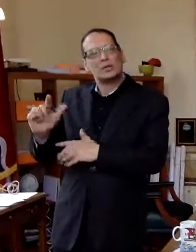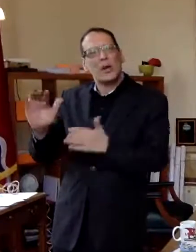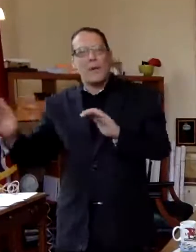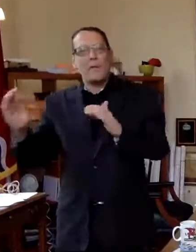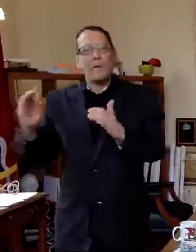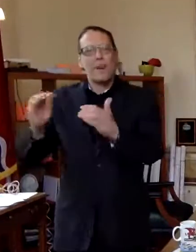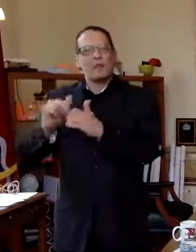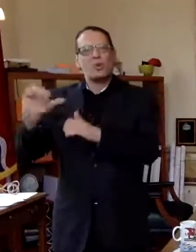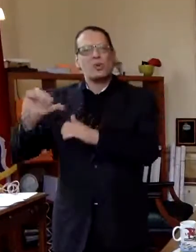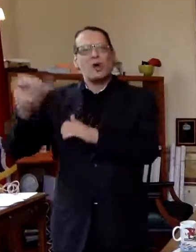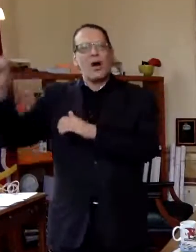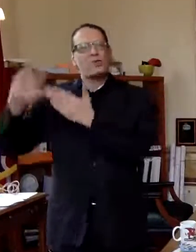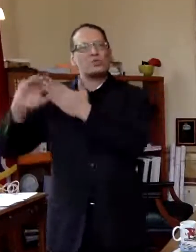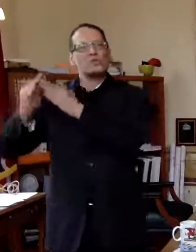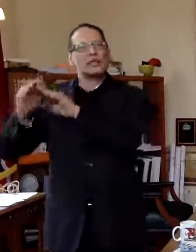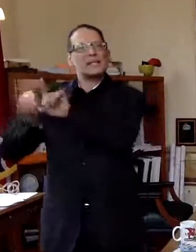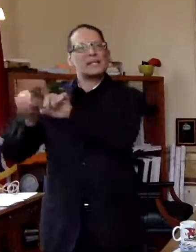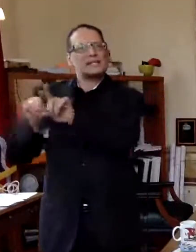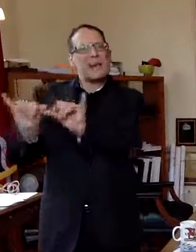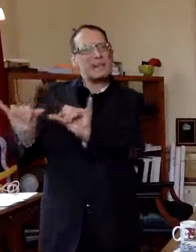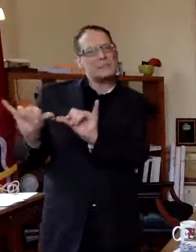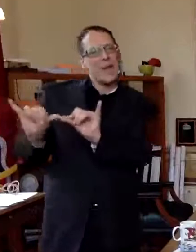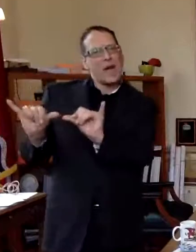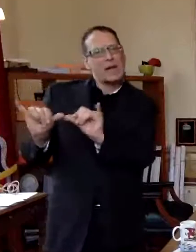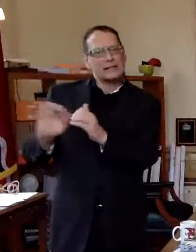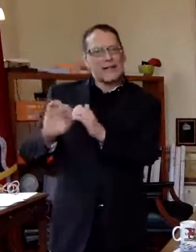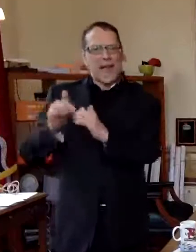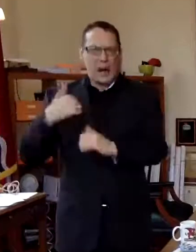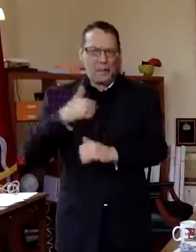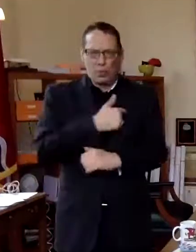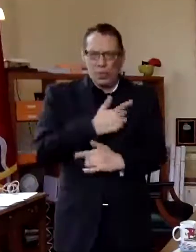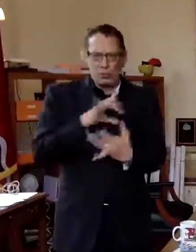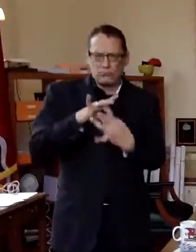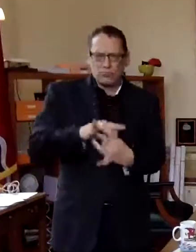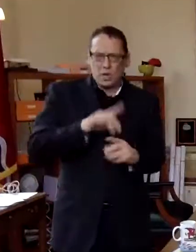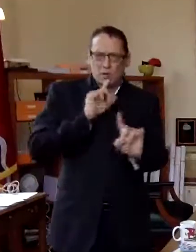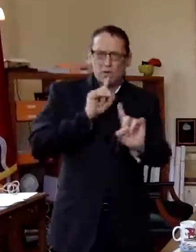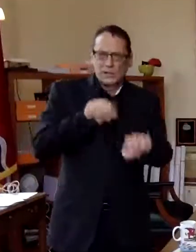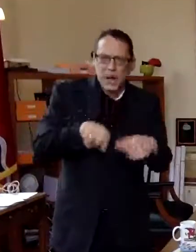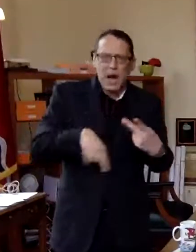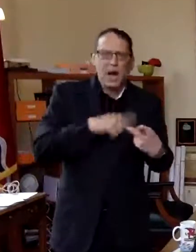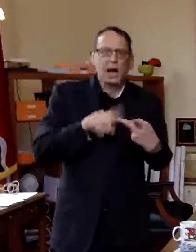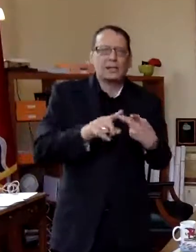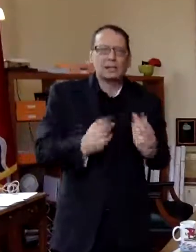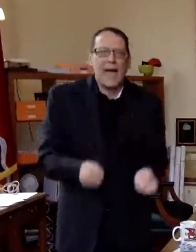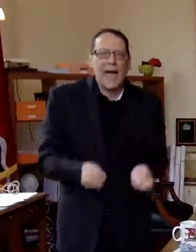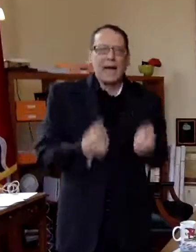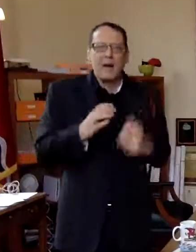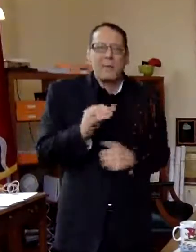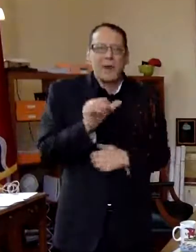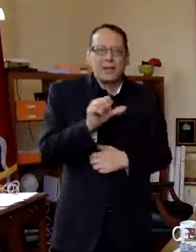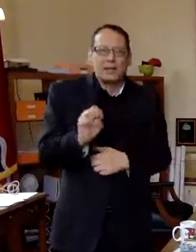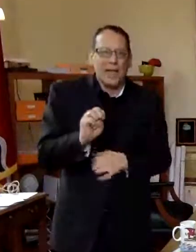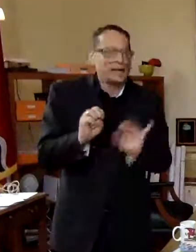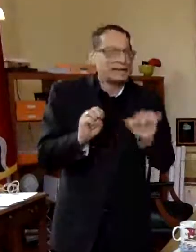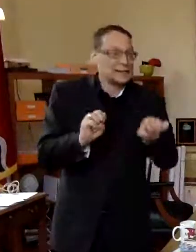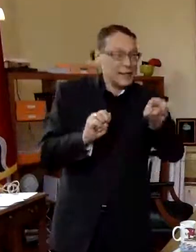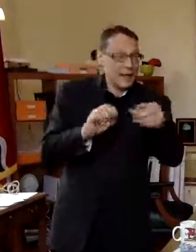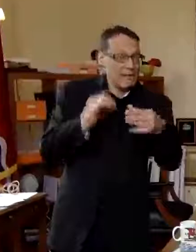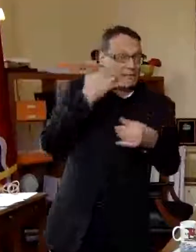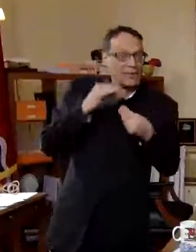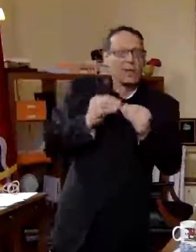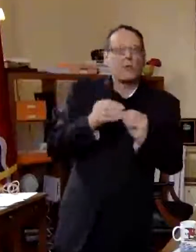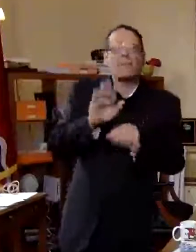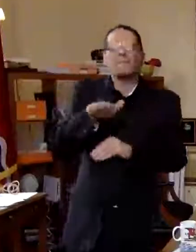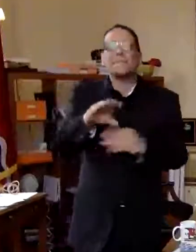similar sized cities uh in terms of response outbreak number of cases places like kansas city and this is the recorder's phone number